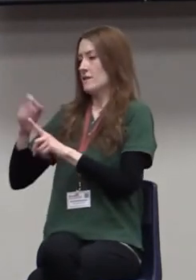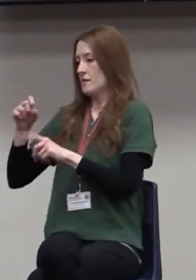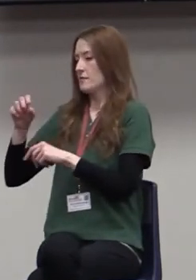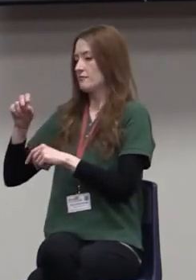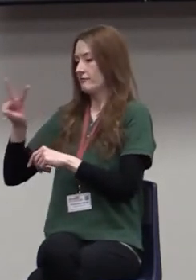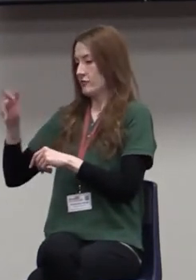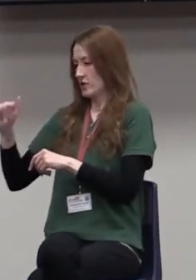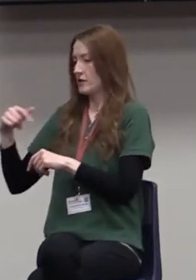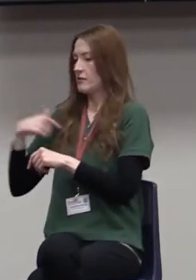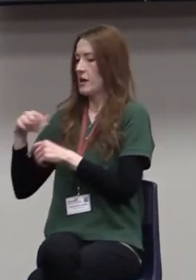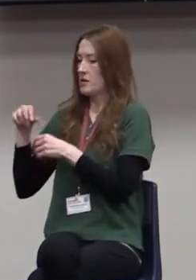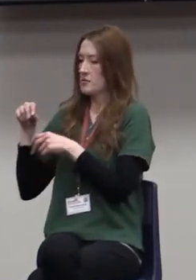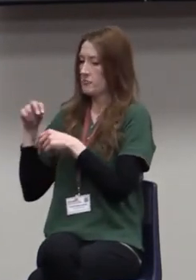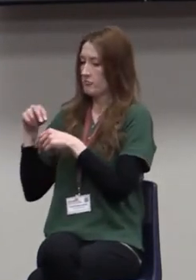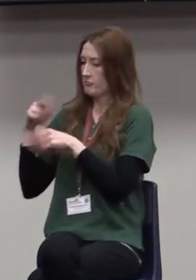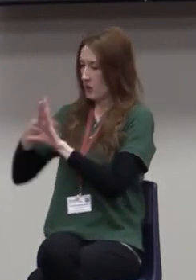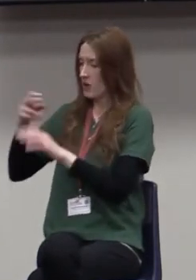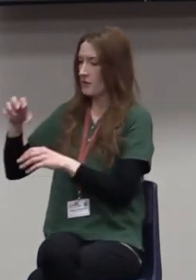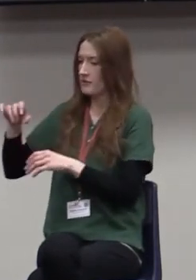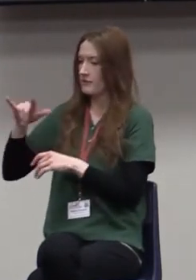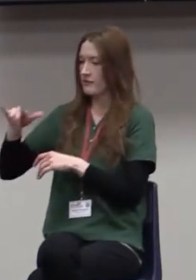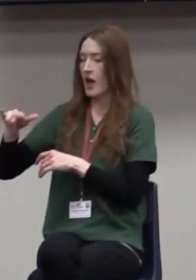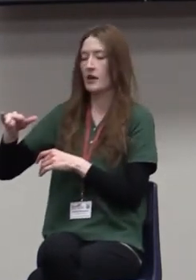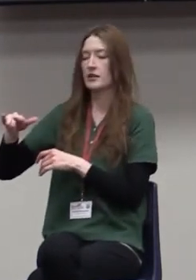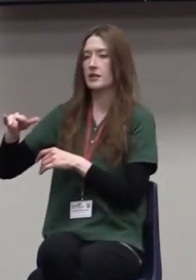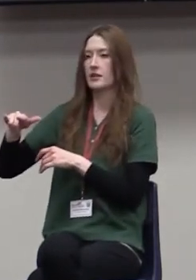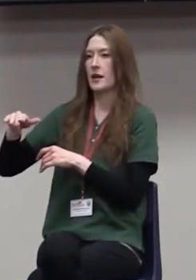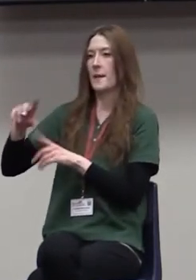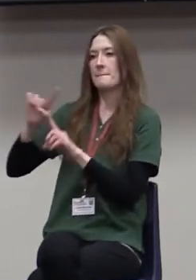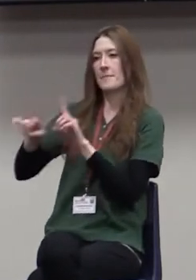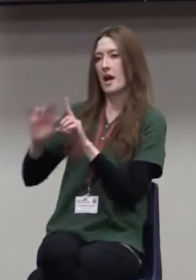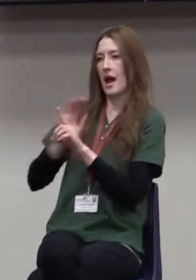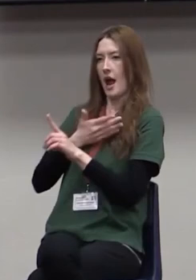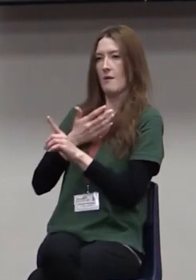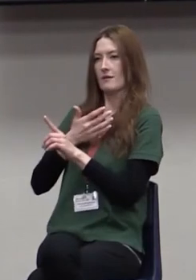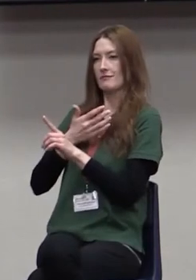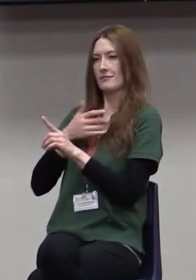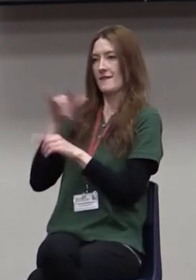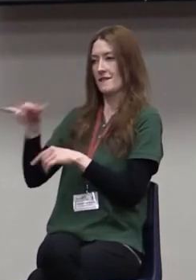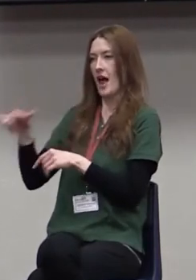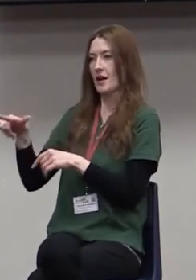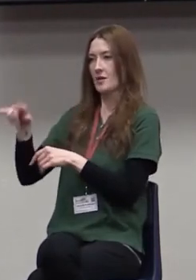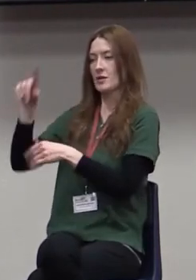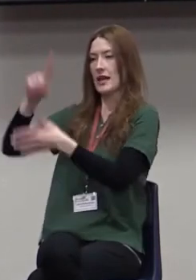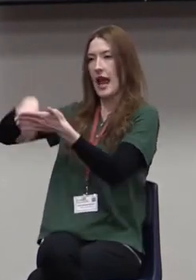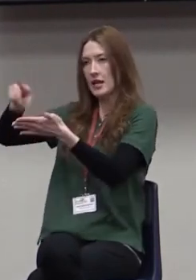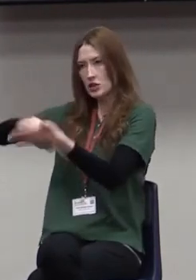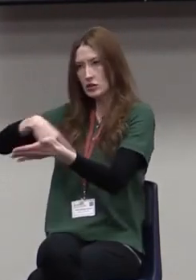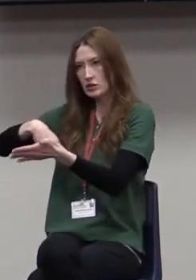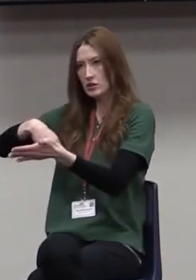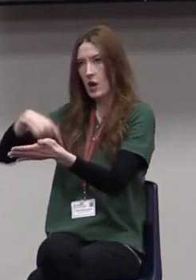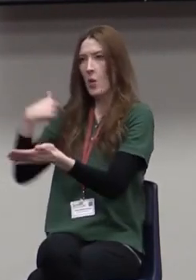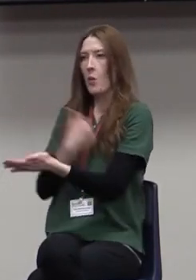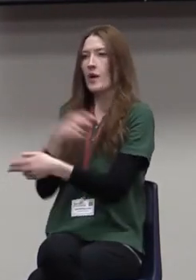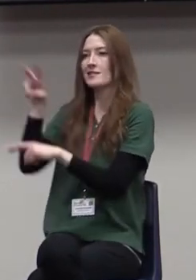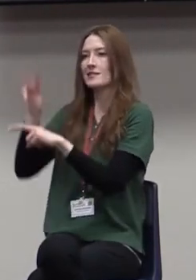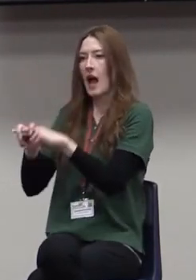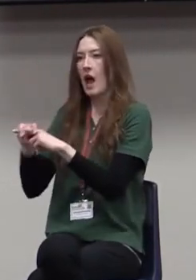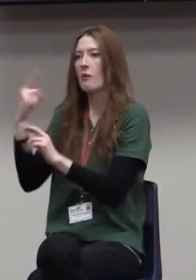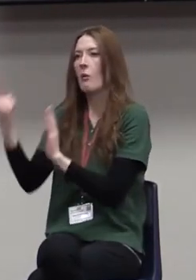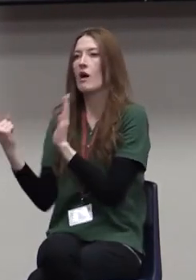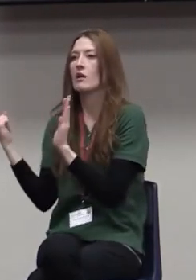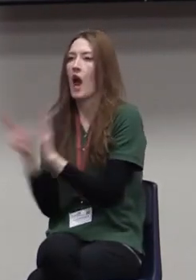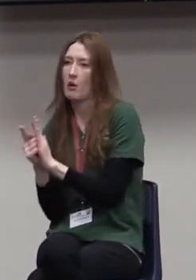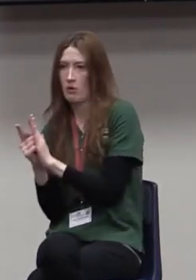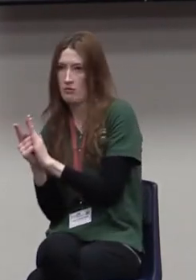flight, we got on the plane, and they canceled the flight an hour after sitting on it. And I'm thinking, well, I'm going to miss my